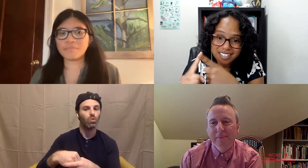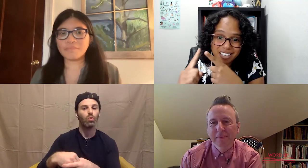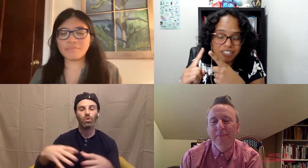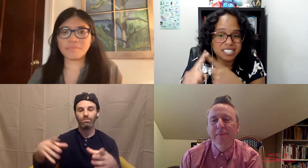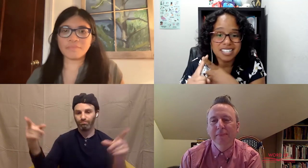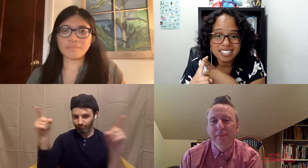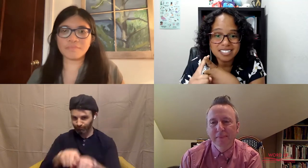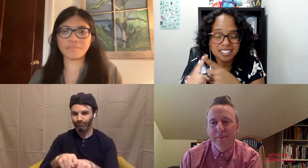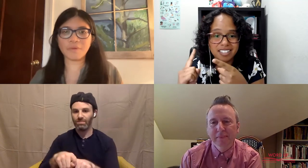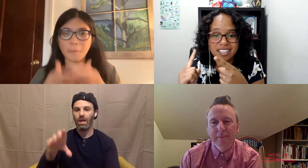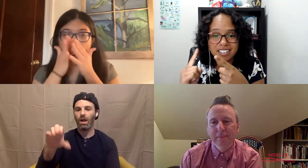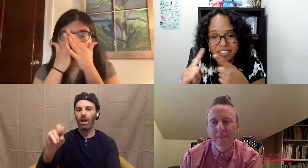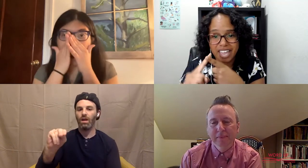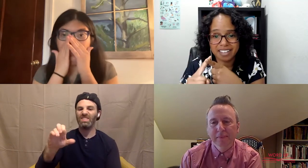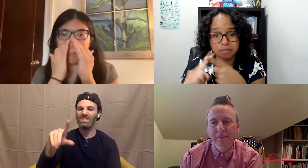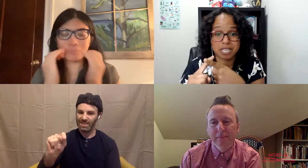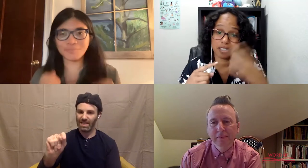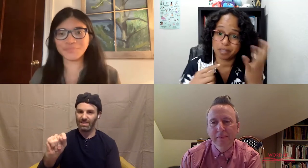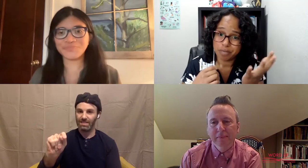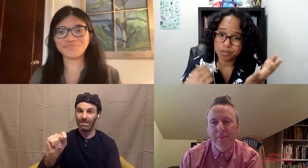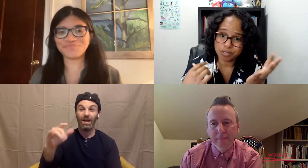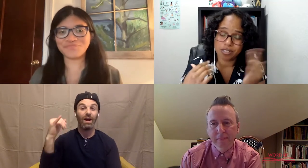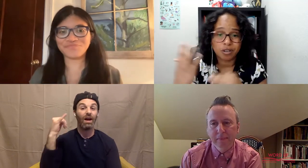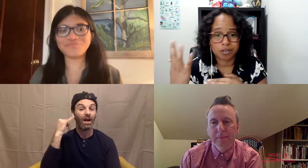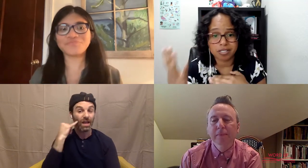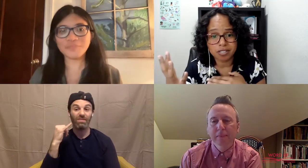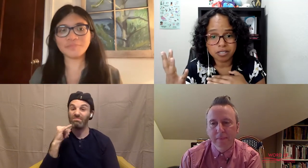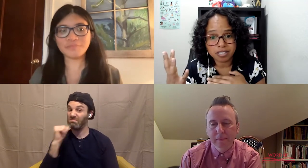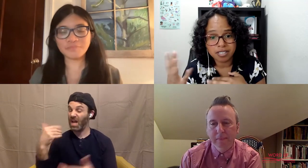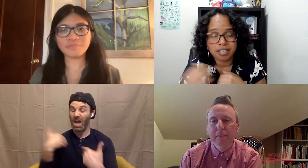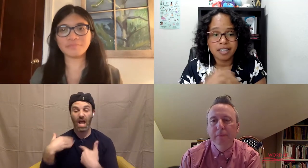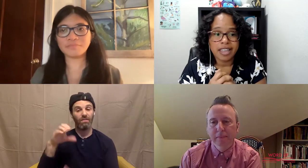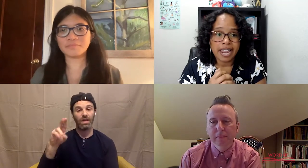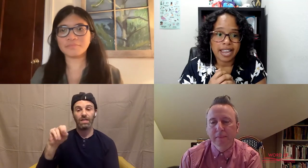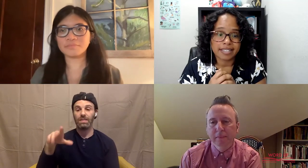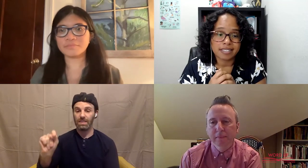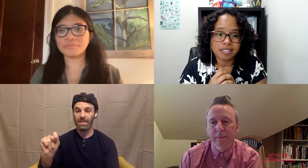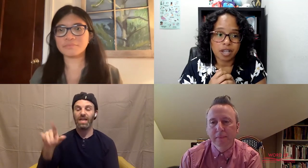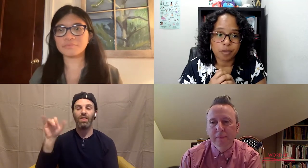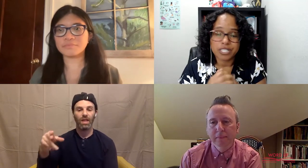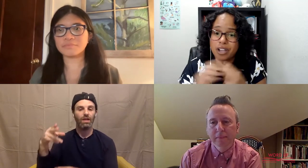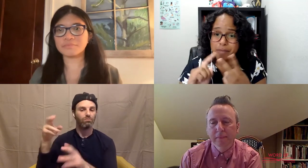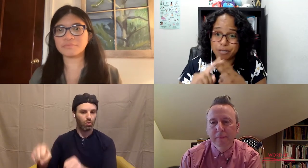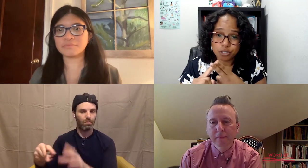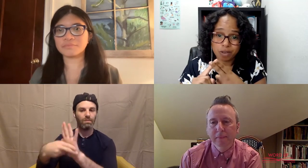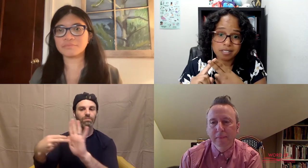If it doesn't, then that could be abuse or assault. And, uh, we talk about trust